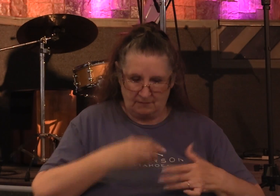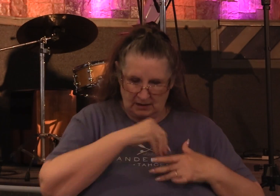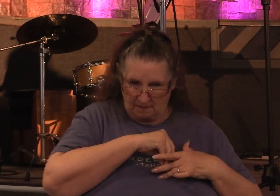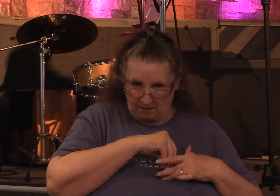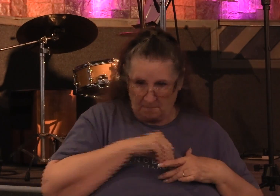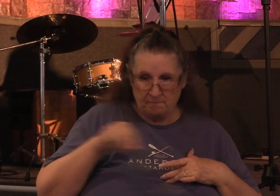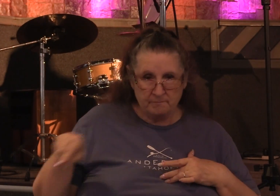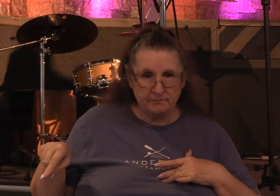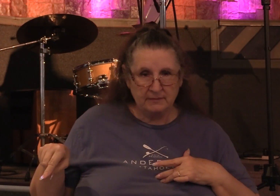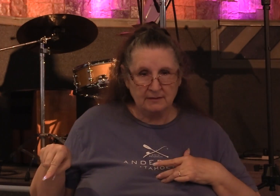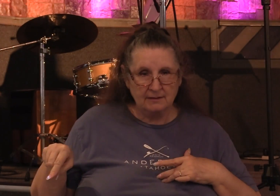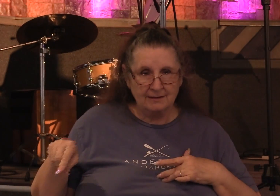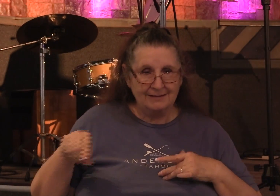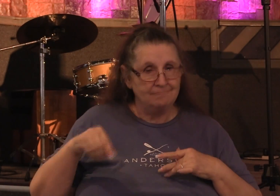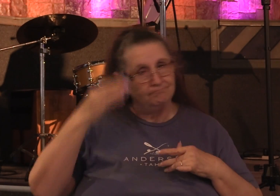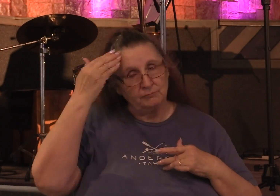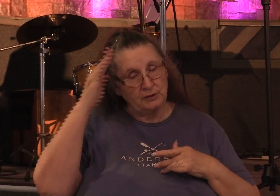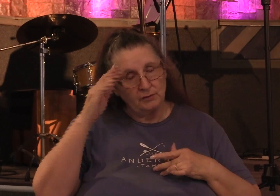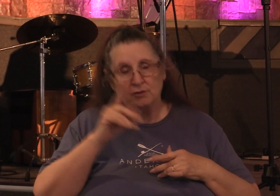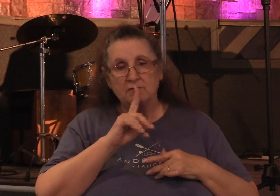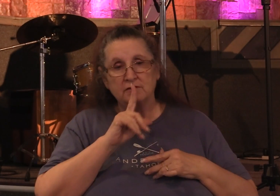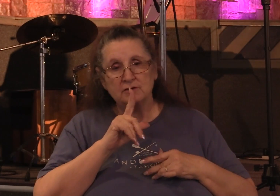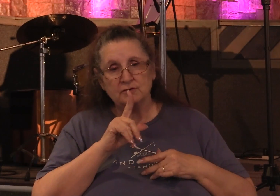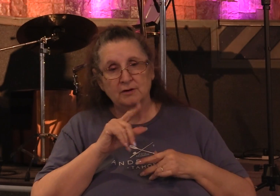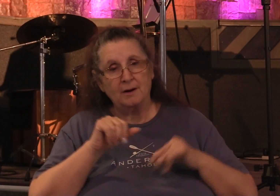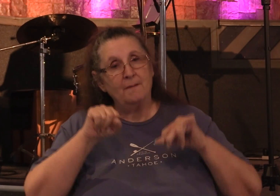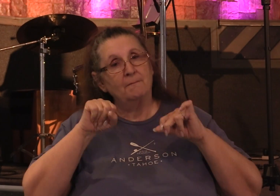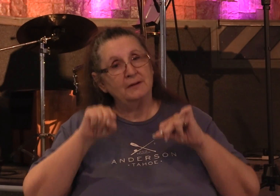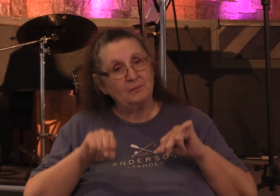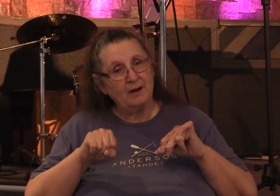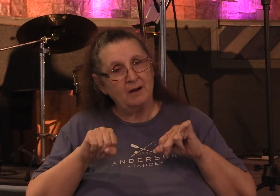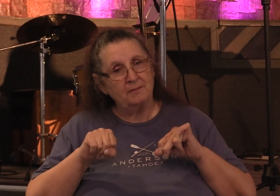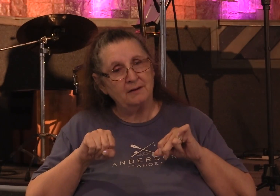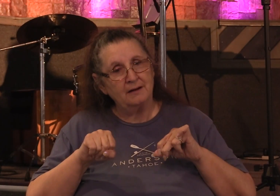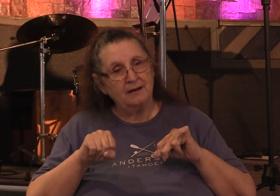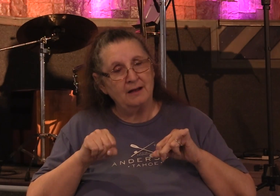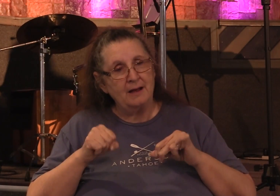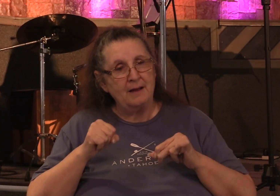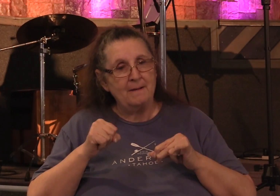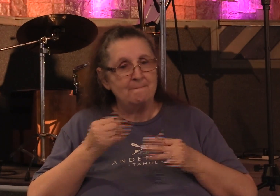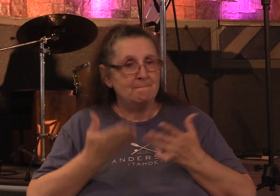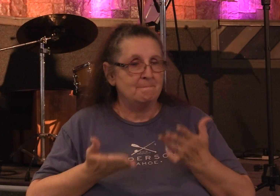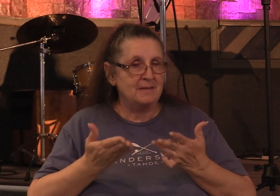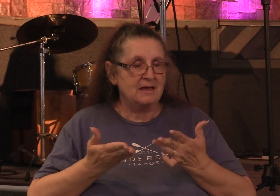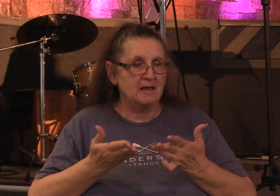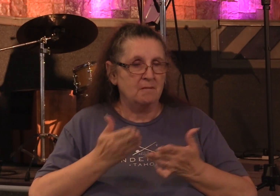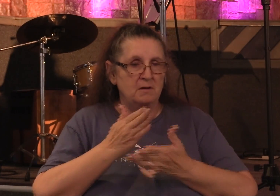We can't say for sure but it's entirely possible that they may even have been part of that group in the upper room.